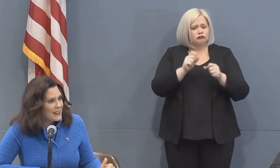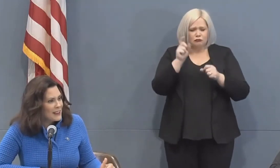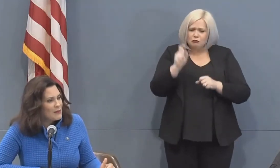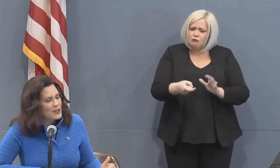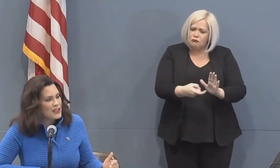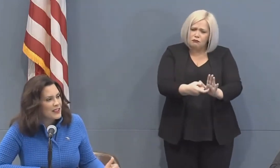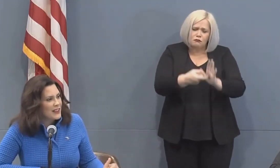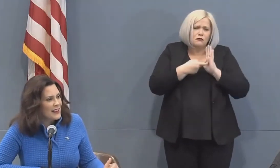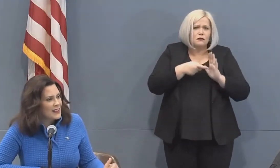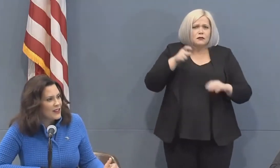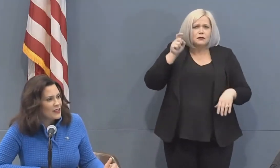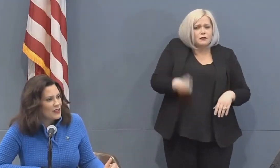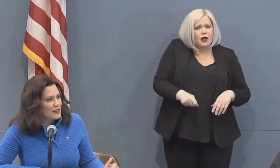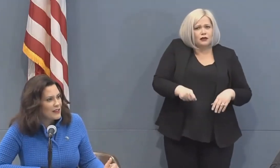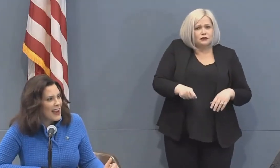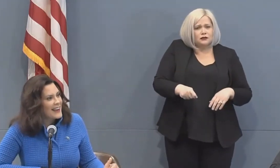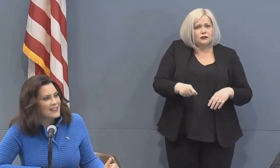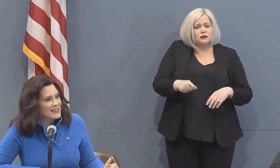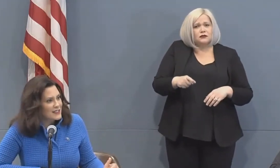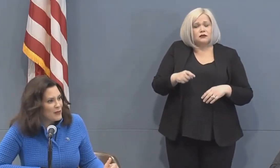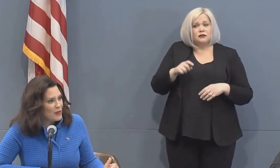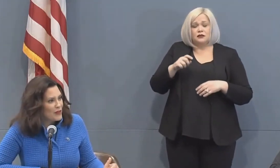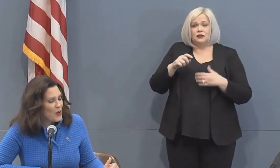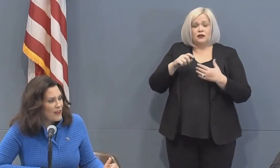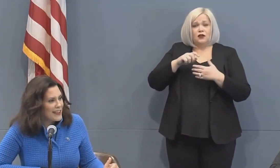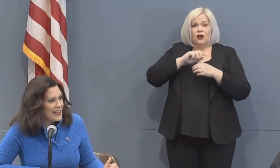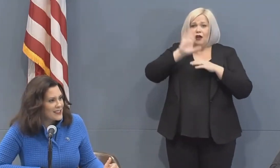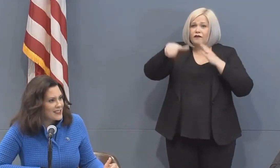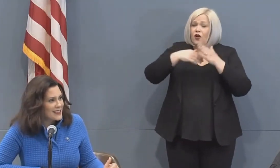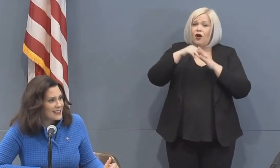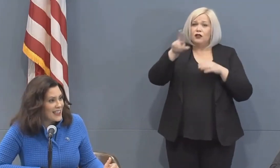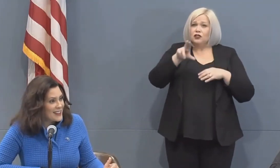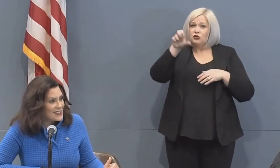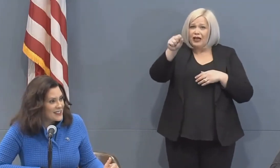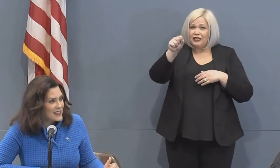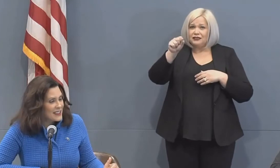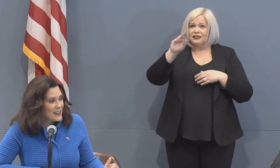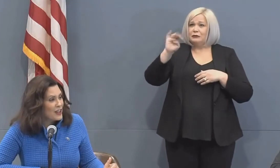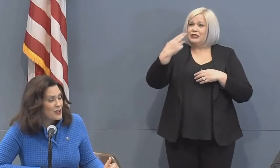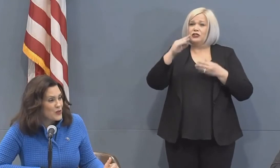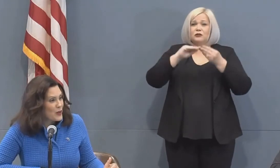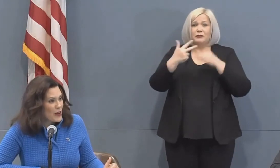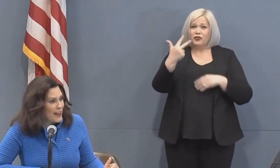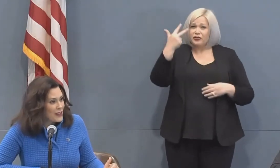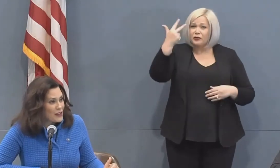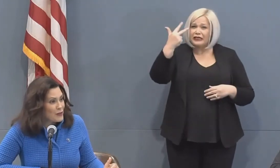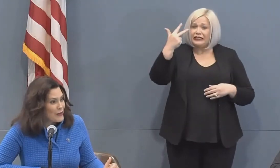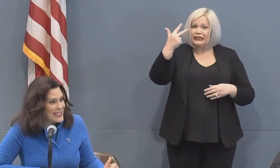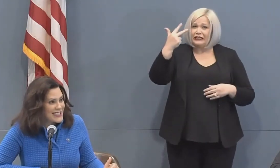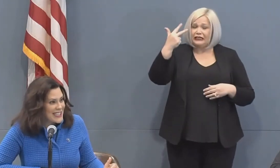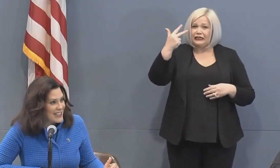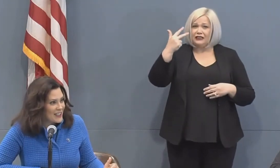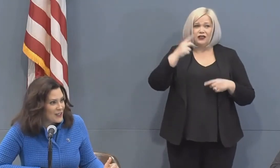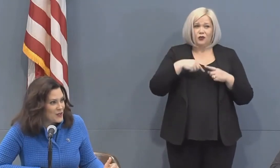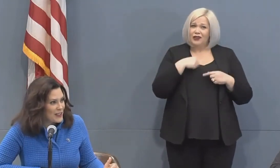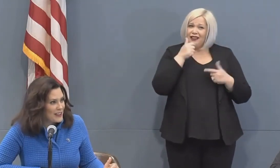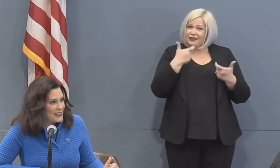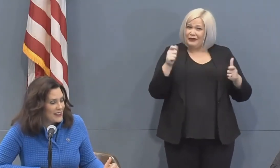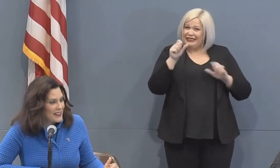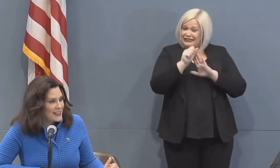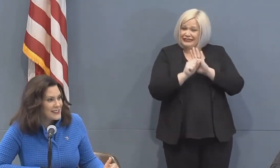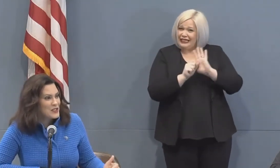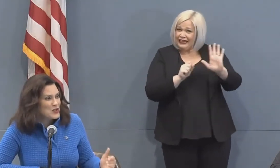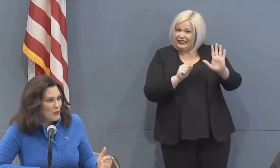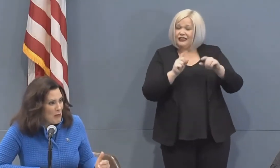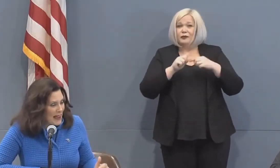on Michigan had the third highest number of COVID cases and deaths in the country and we are not the third biggest state in the country